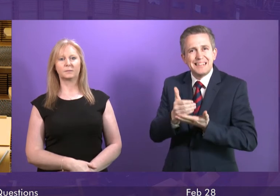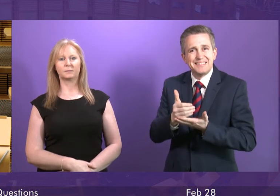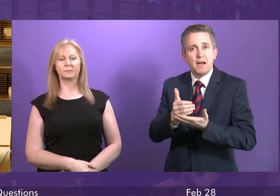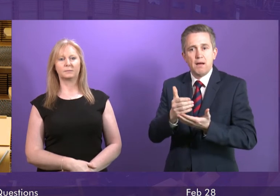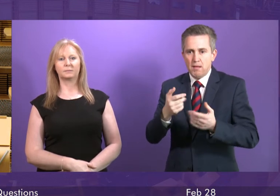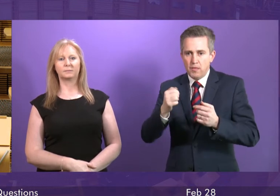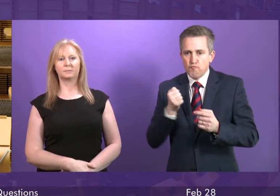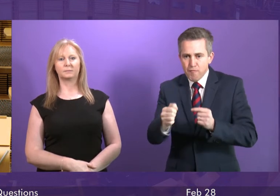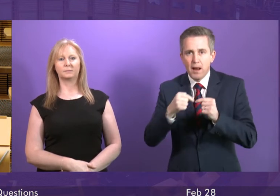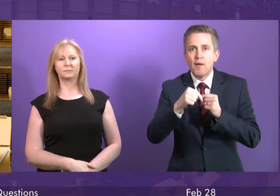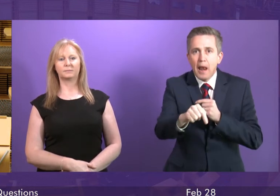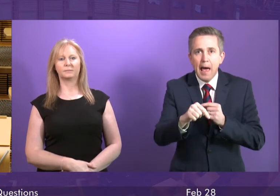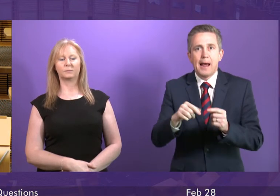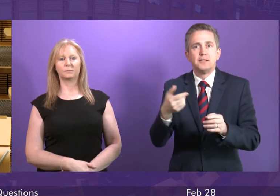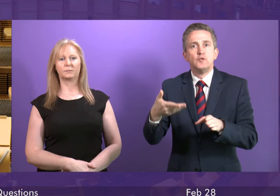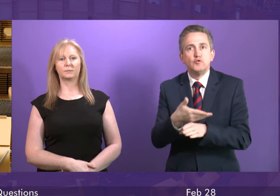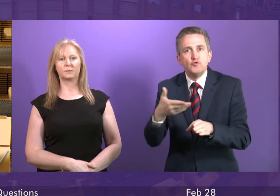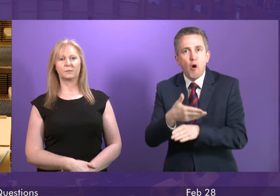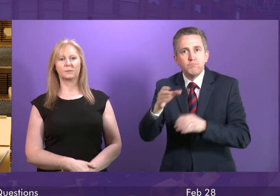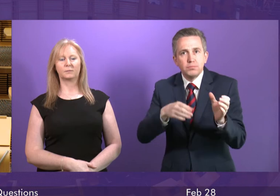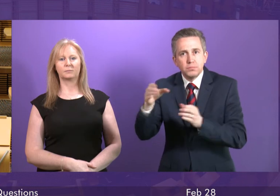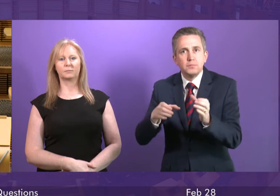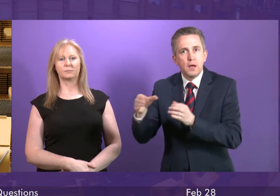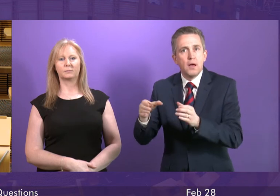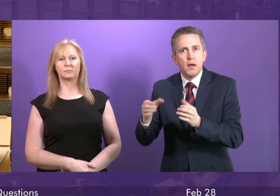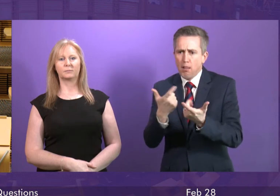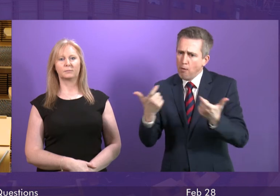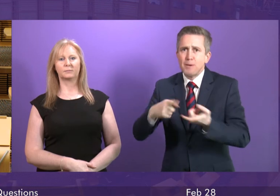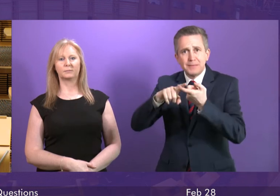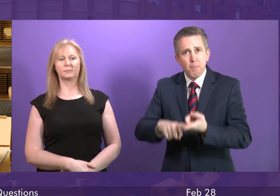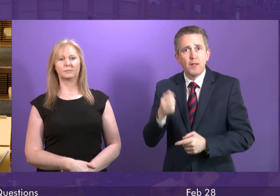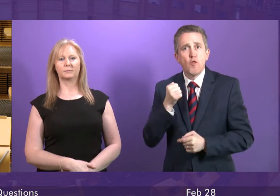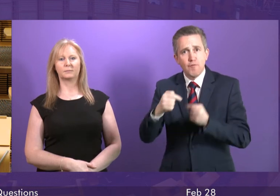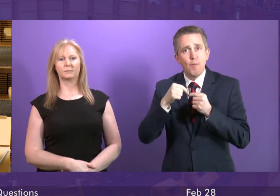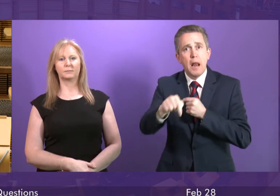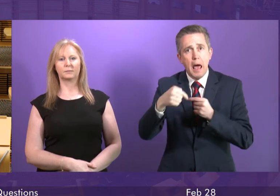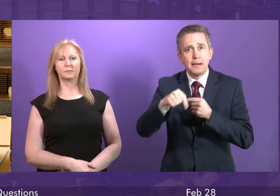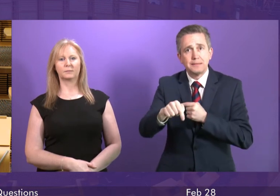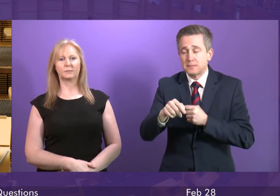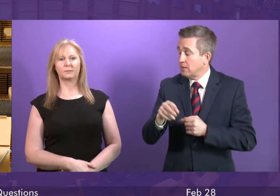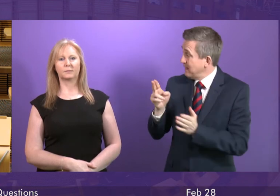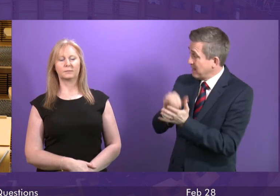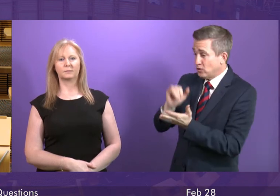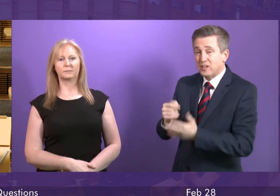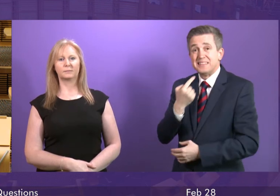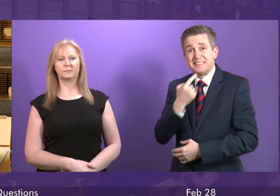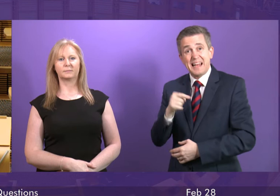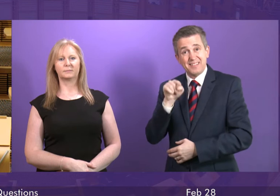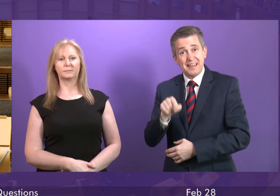directly and indirectly depend on it. That's what Nicola Sturgeon said after she took Prestwick Airport